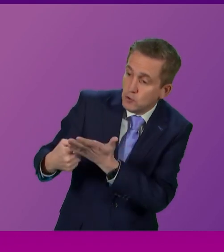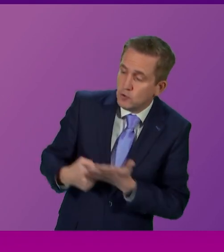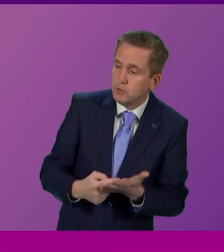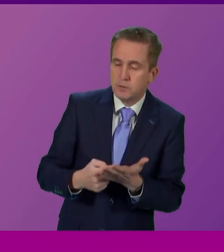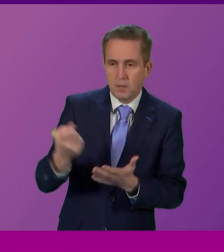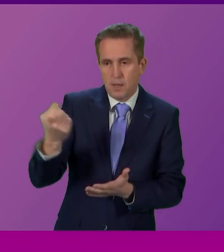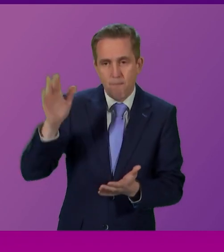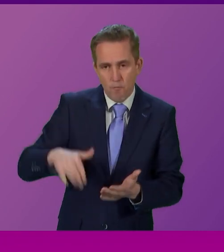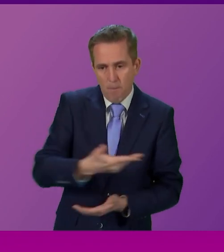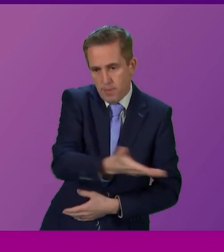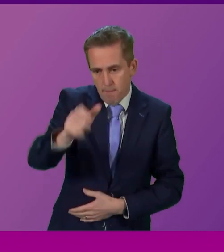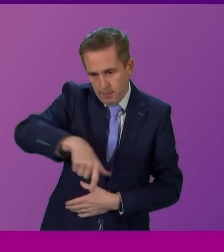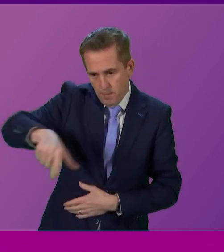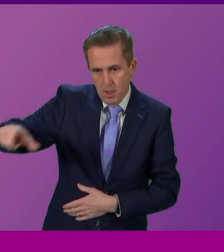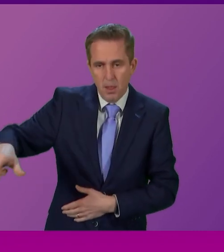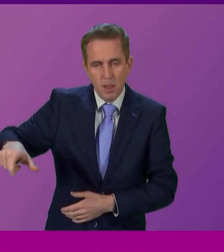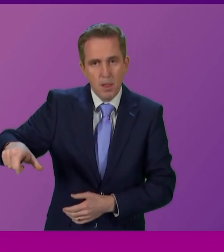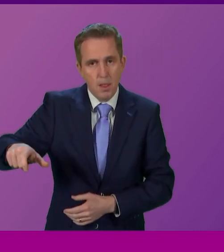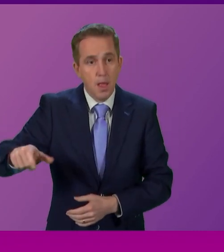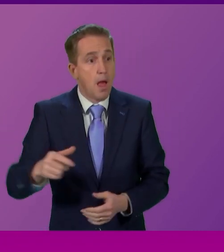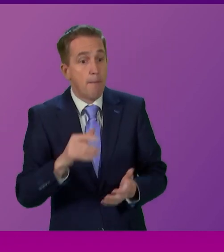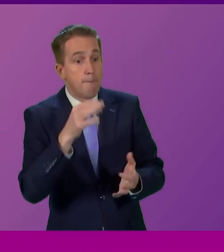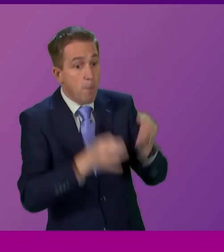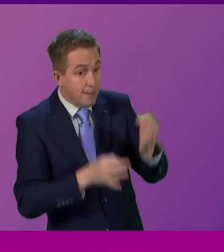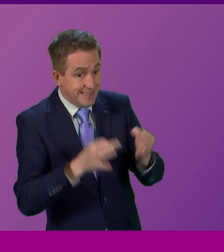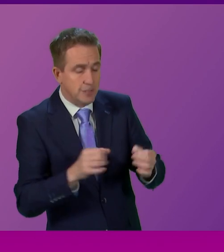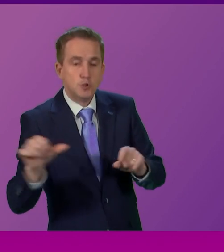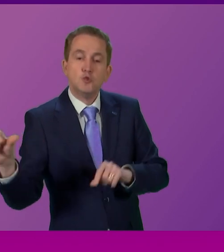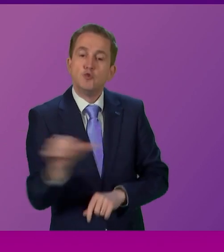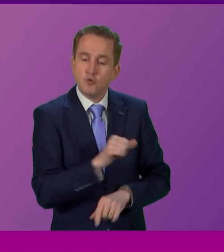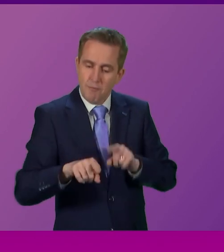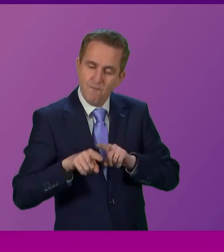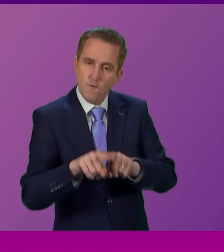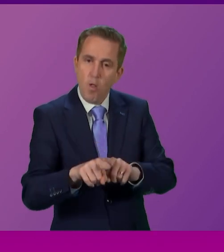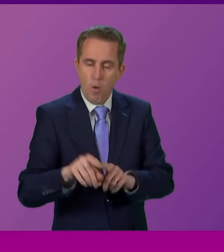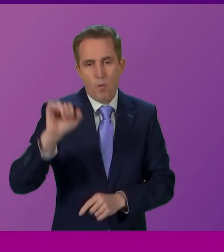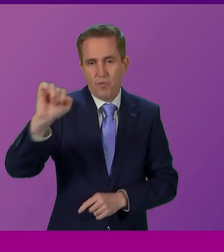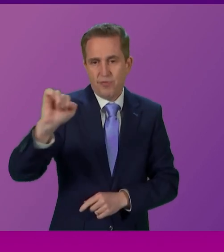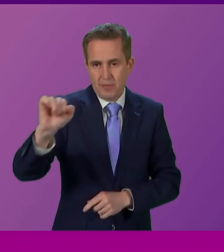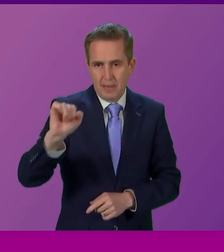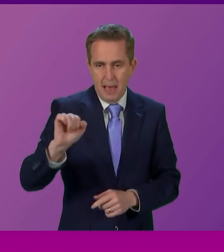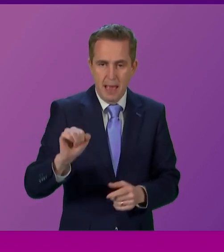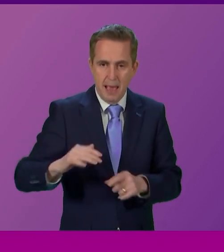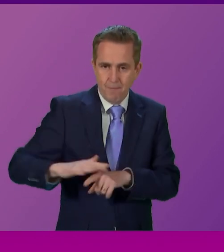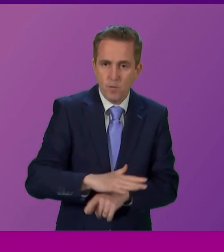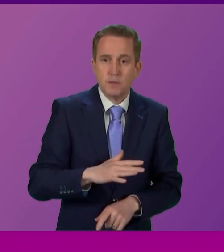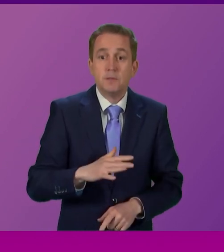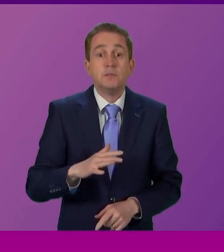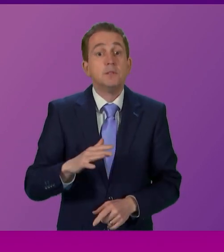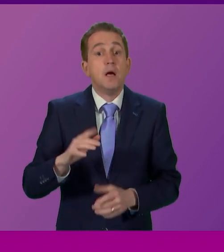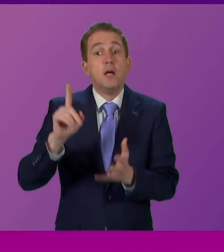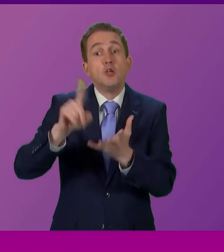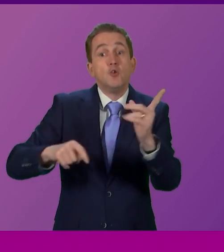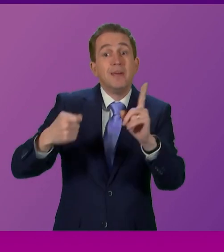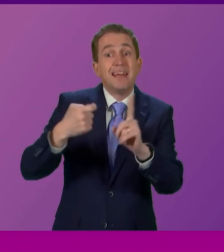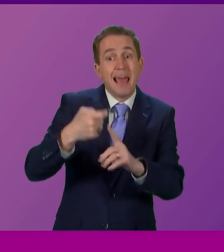by the people and should be carried out by us on behalf of the people. The unionist parties had their chance to convince